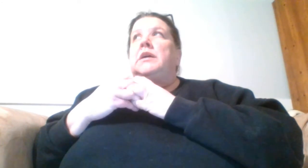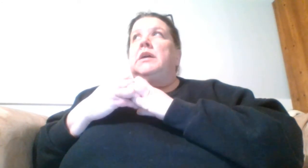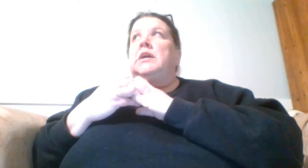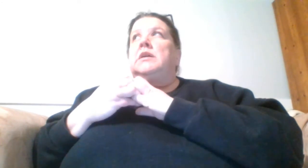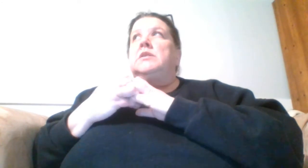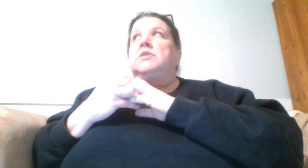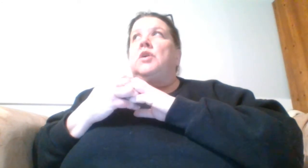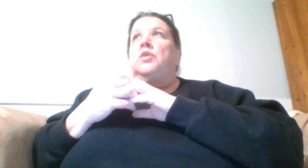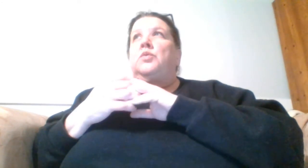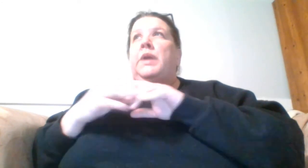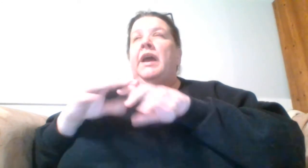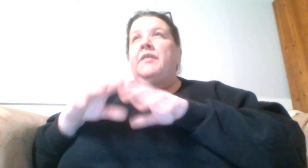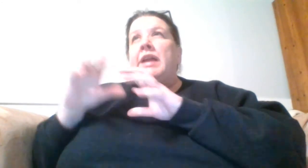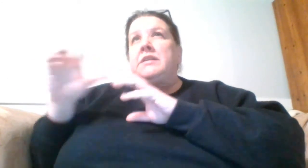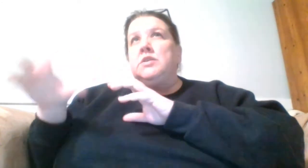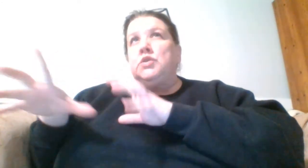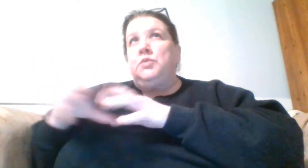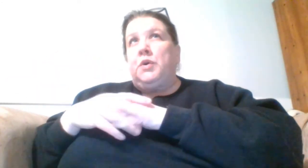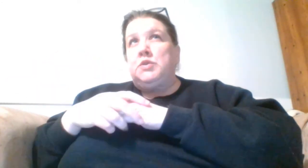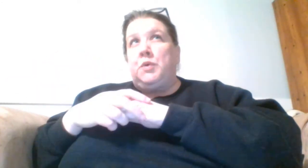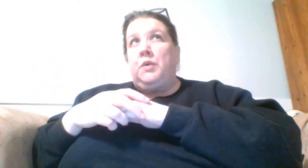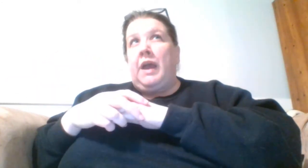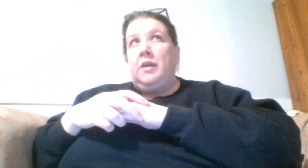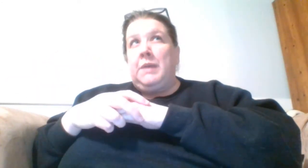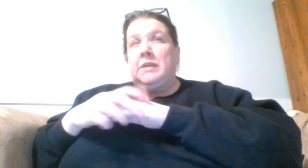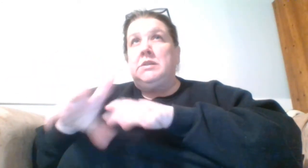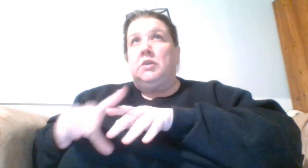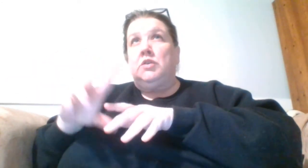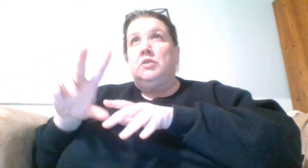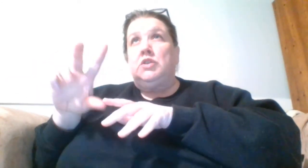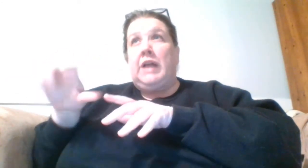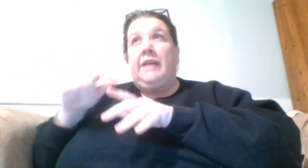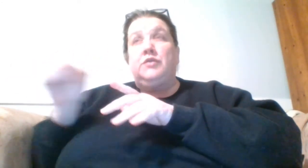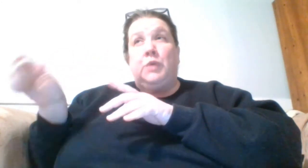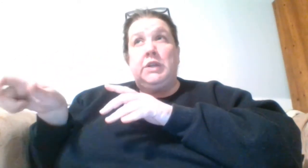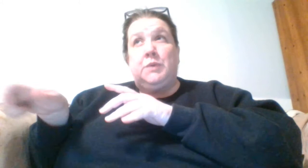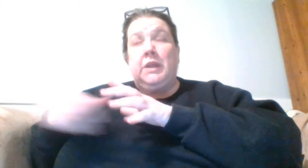And so we have elected to postpone Ironman until July of 2023.